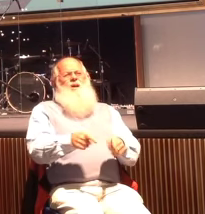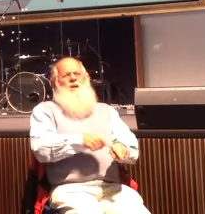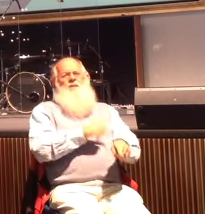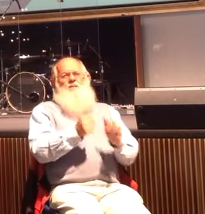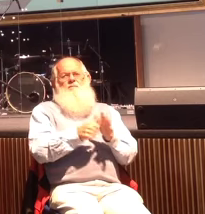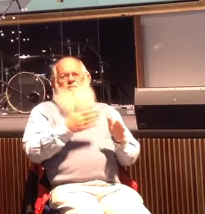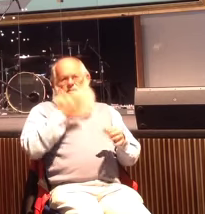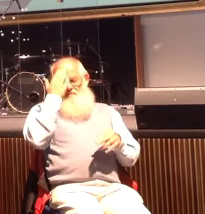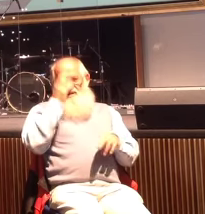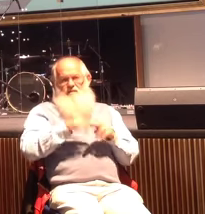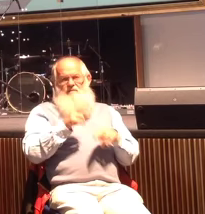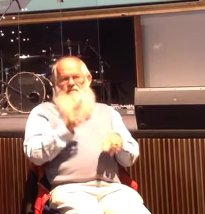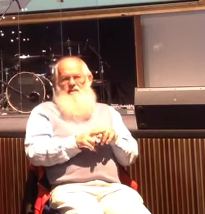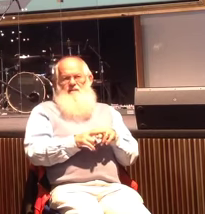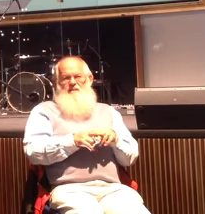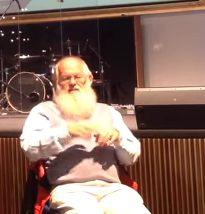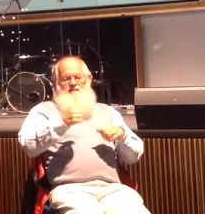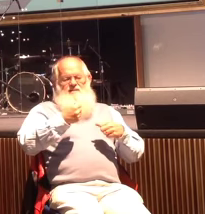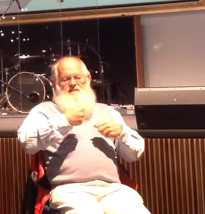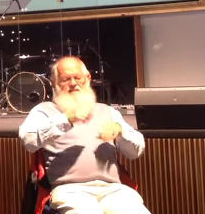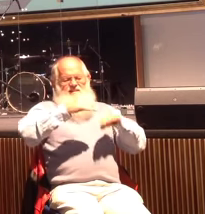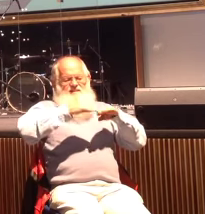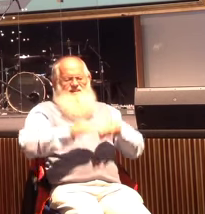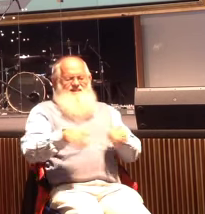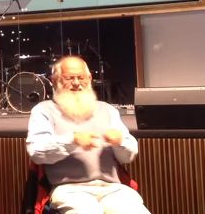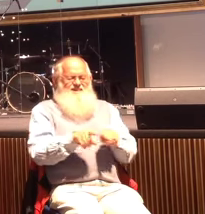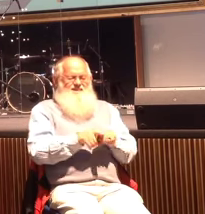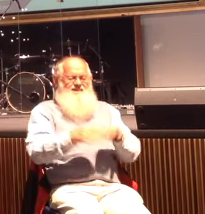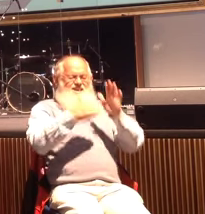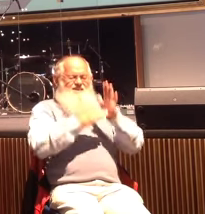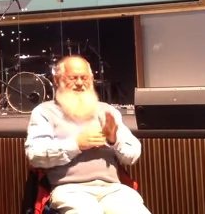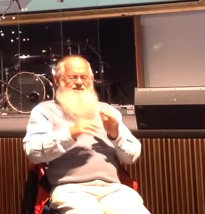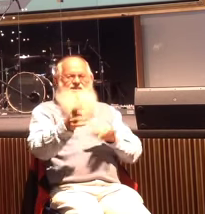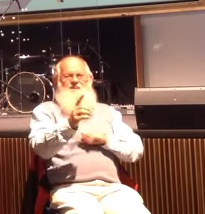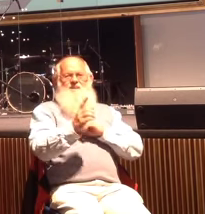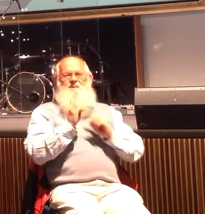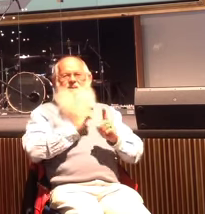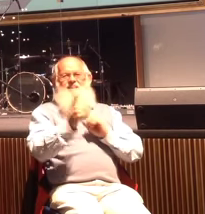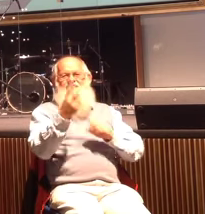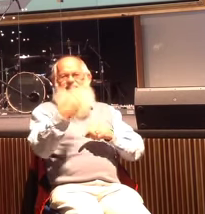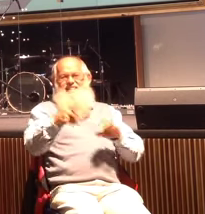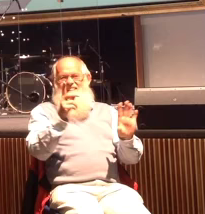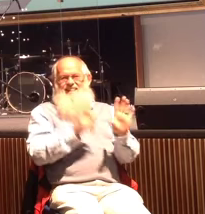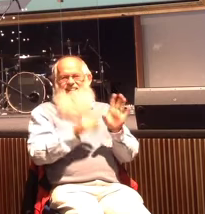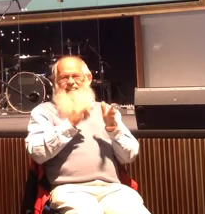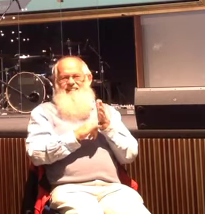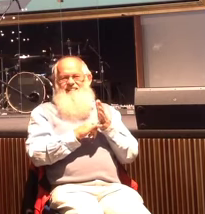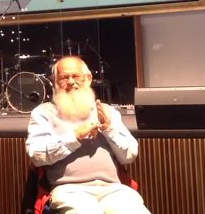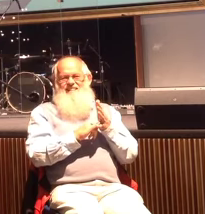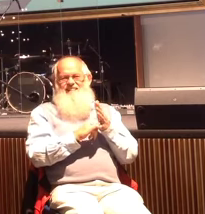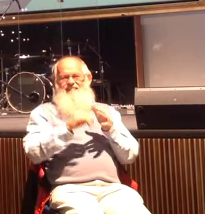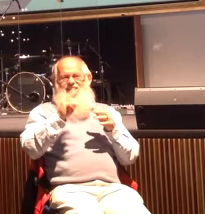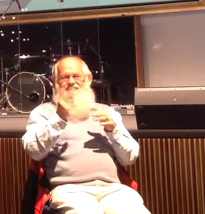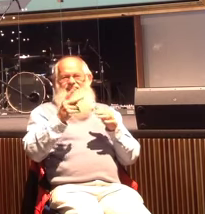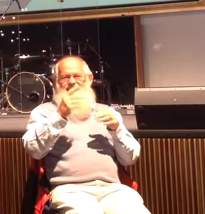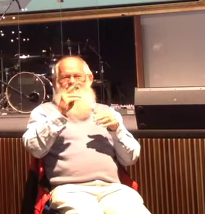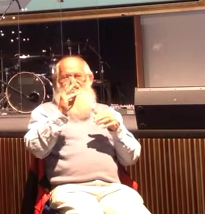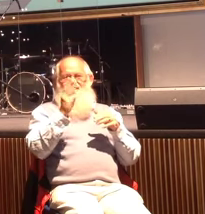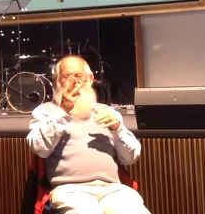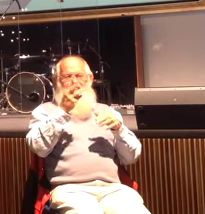take up the same row that they have for the past 20 years. So today I'm the second or the third one, I couldn't remember. You know, I'm